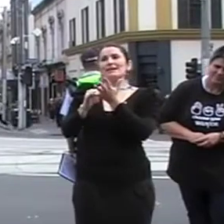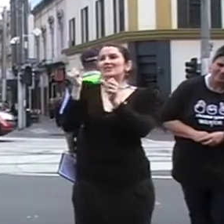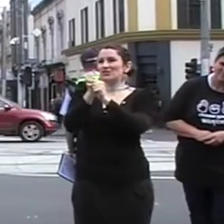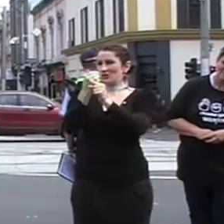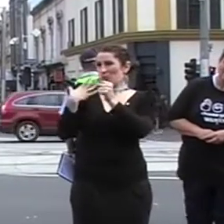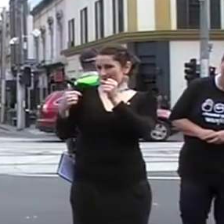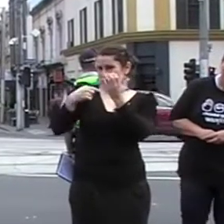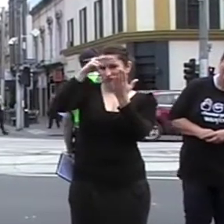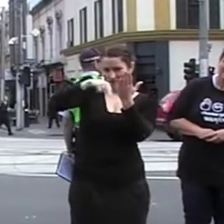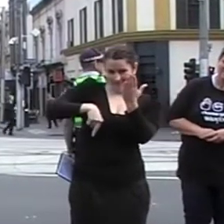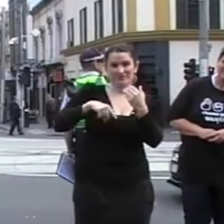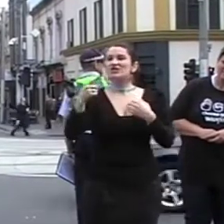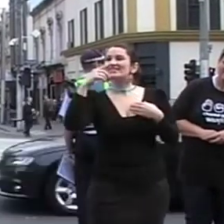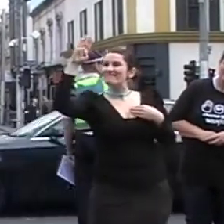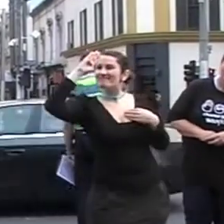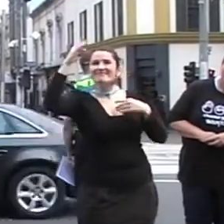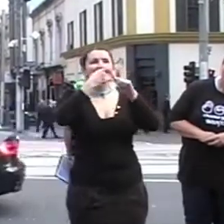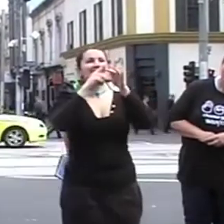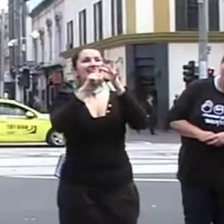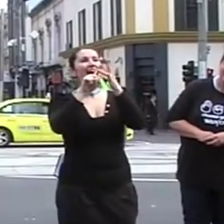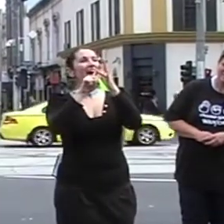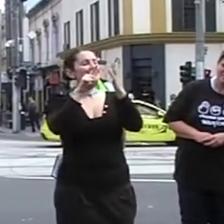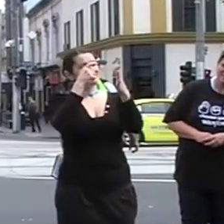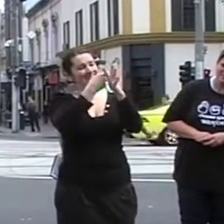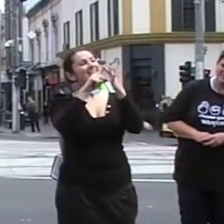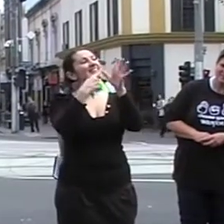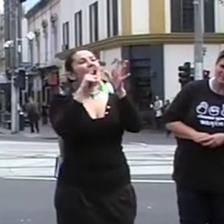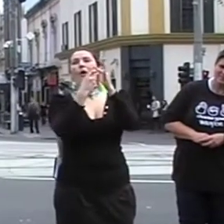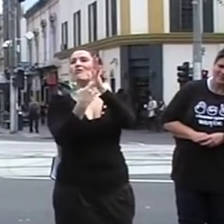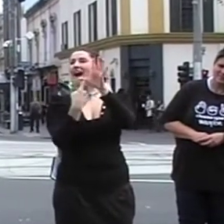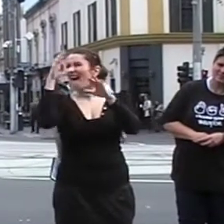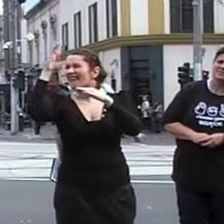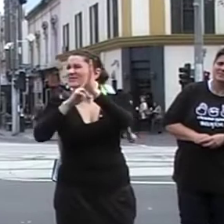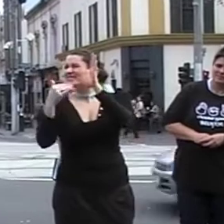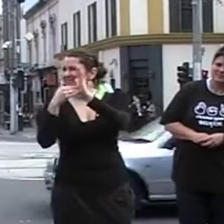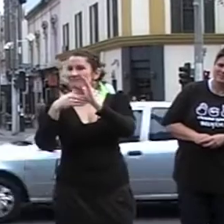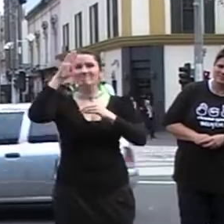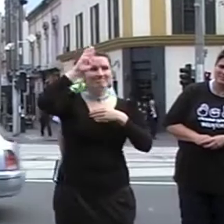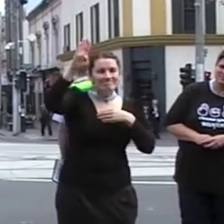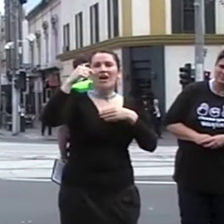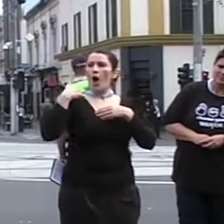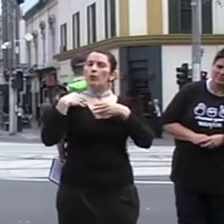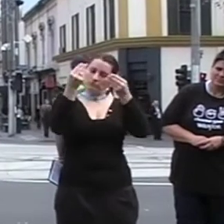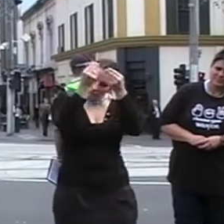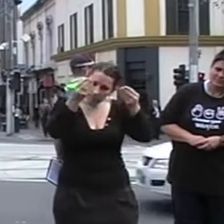says, Kiara, I am sending this message as solidarity to the members of the deaf communities and their supporters in Victoria.